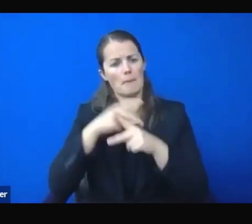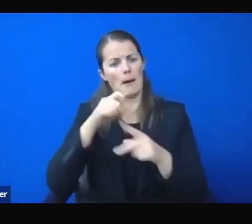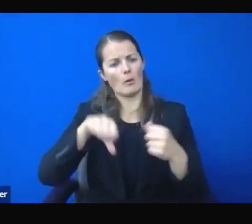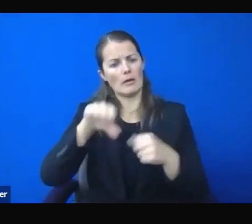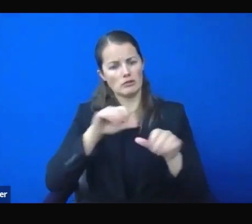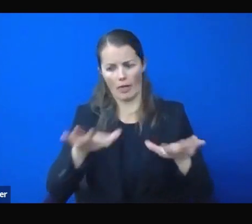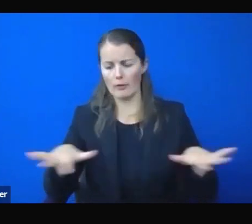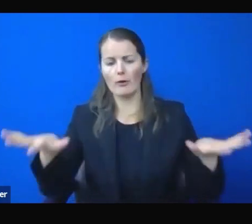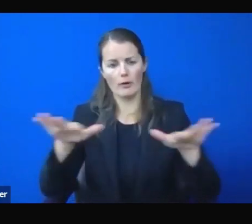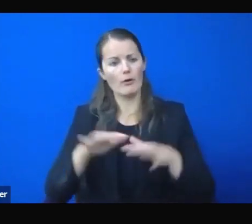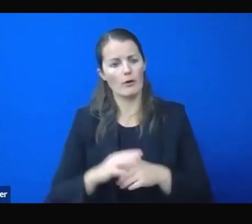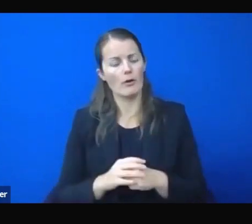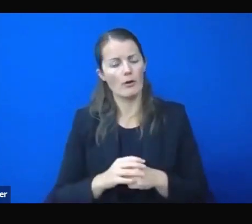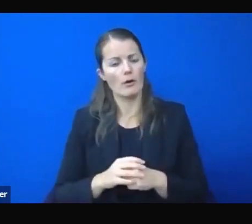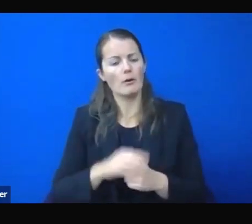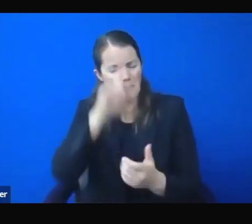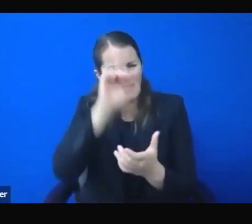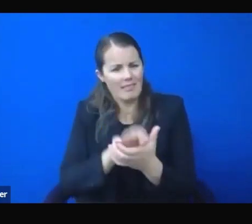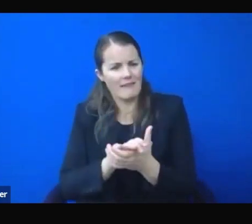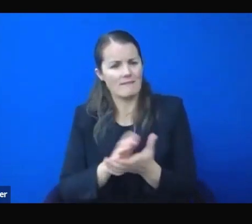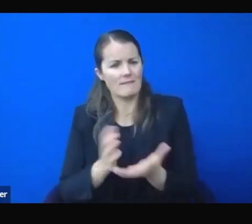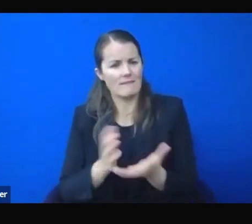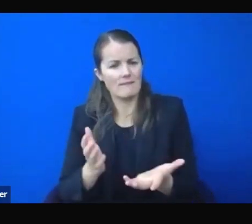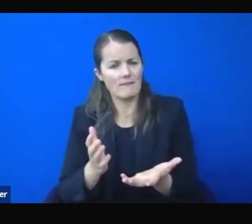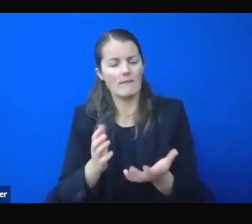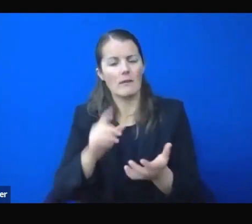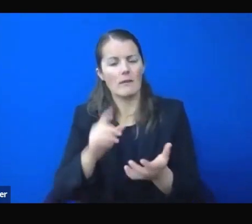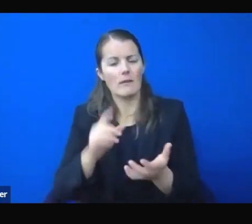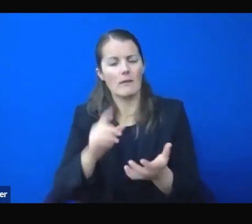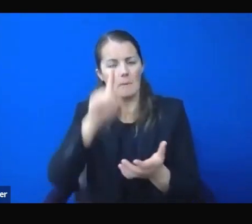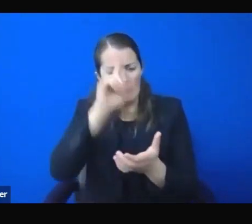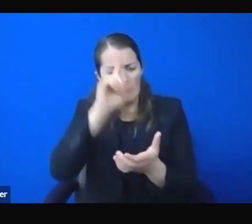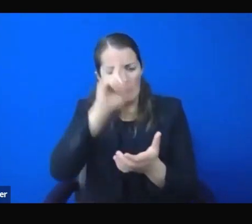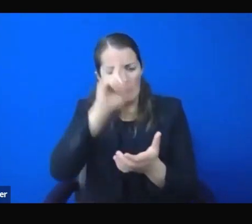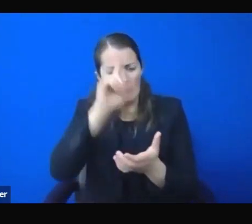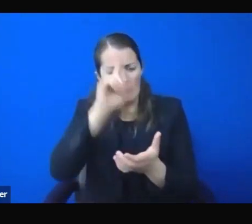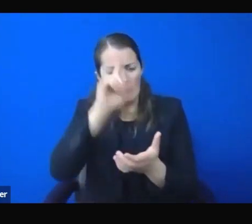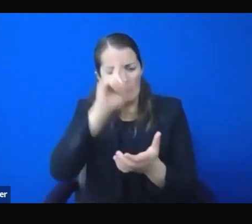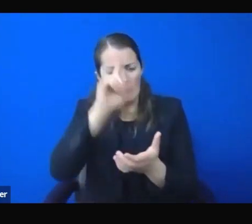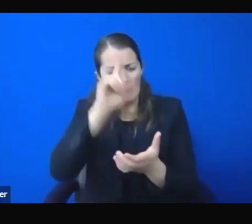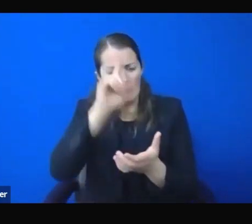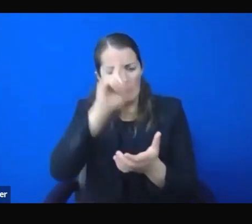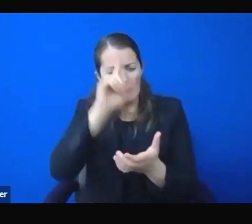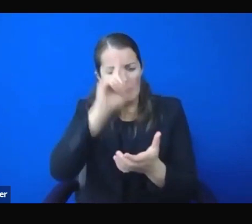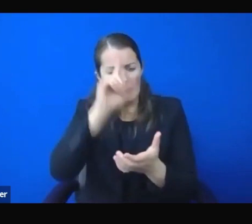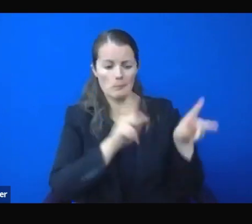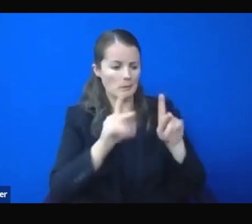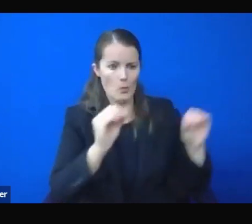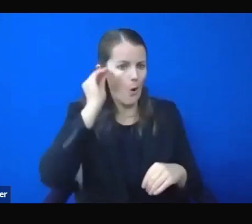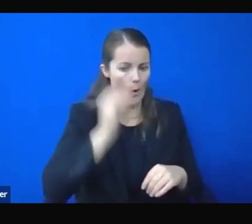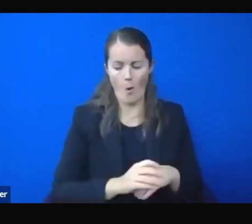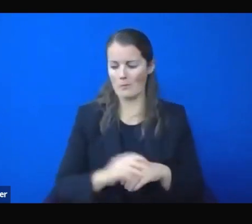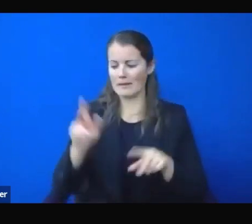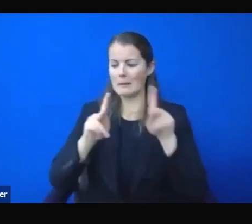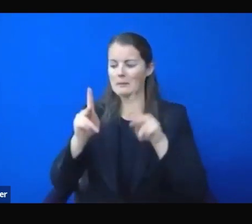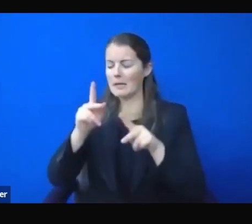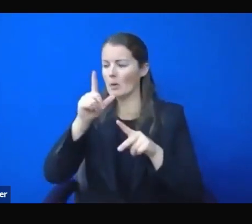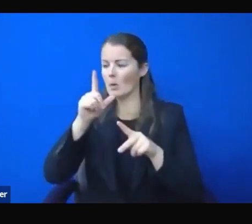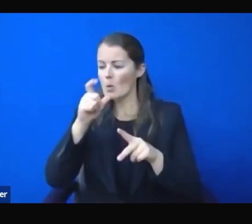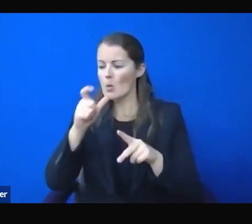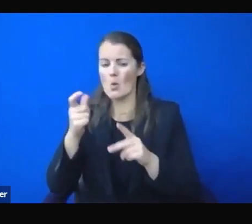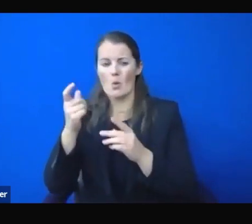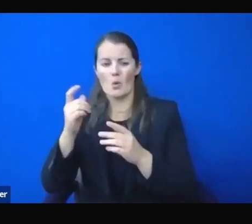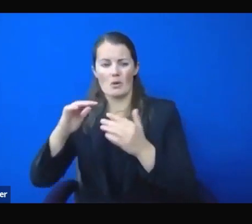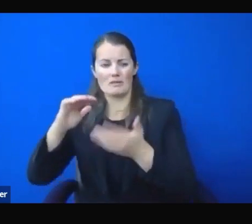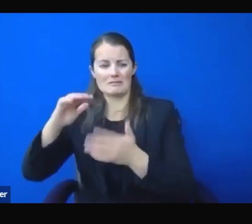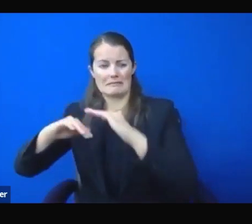homeless population. I believe Nevadans care about those that are less fortunate. We need to practice that as we move forward, and hopefully